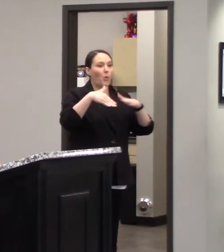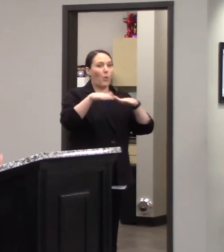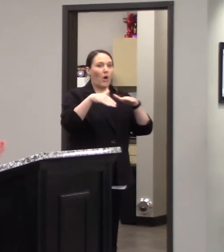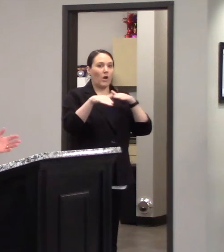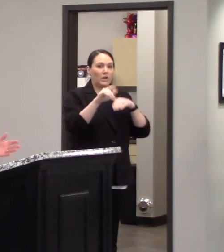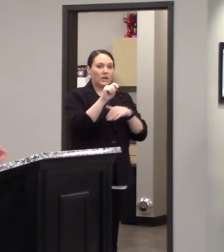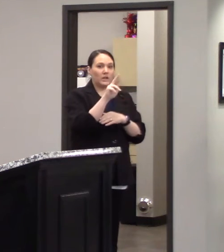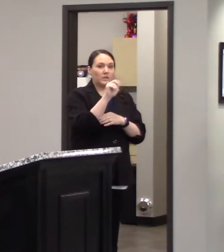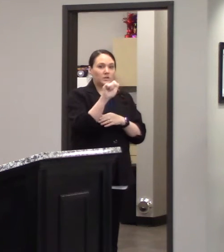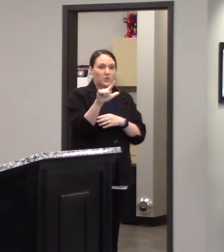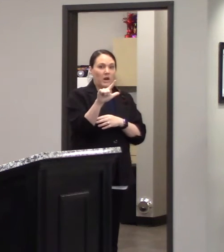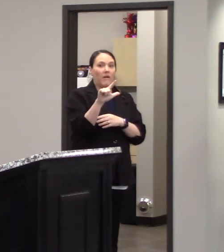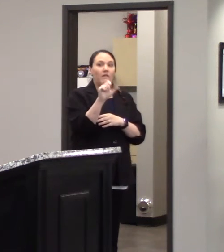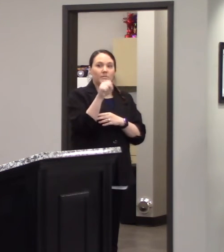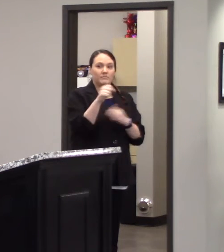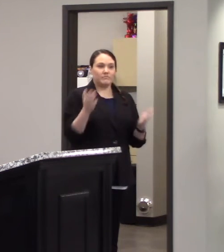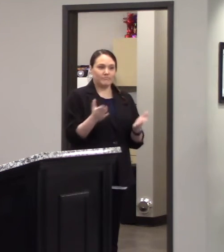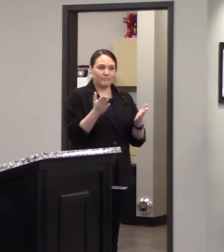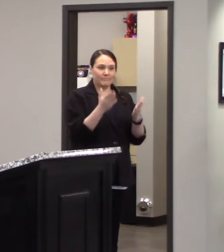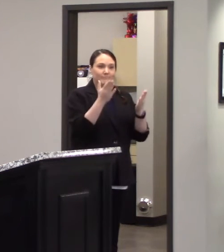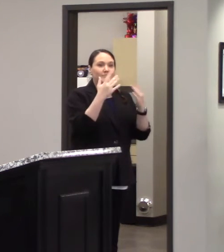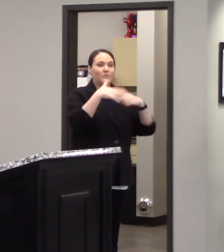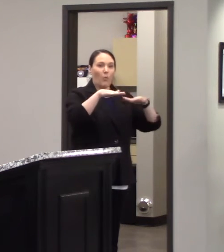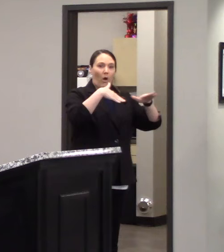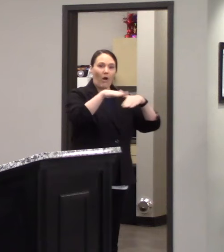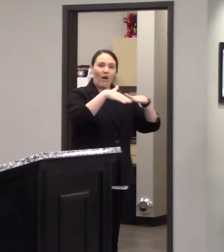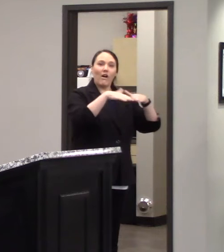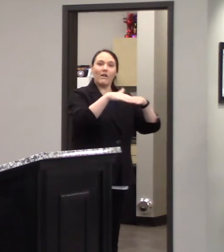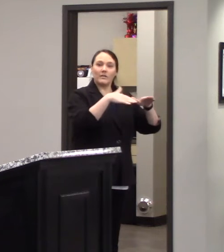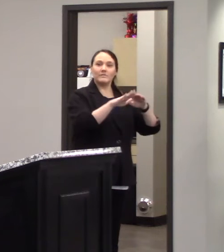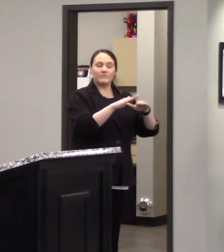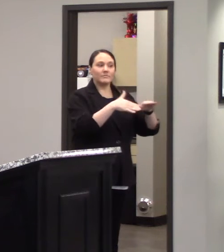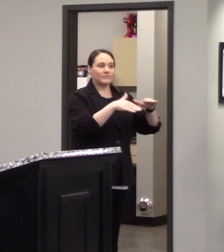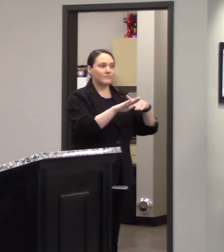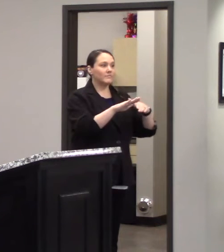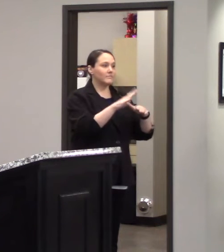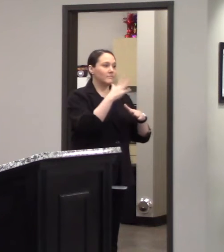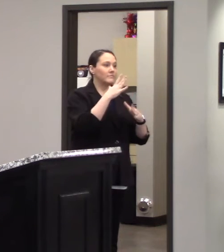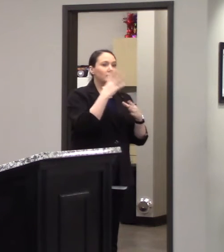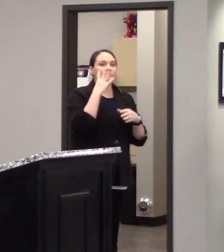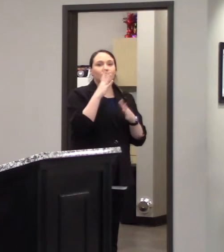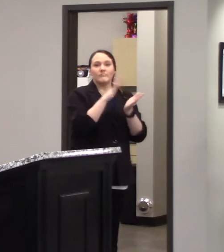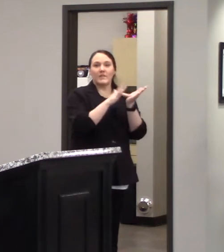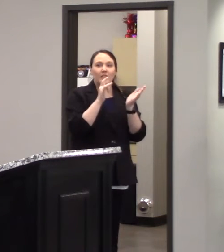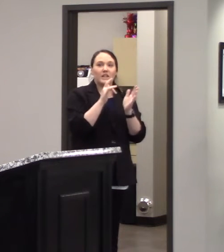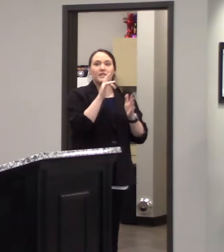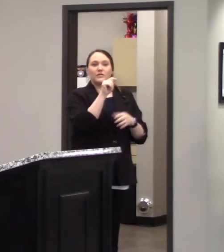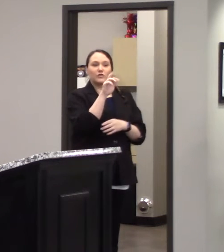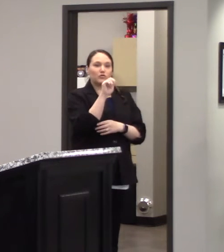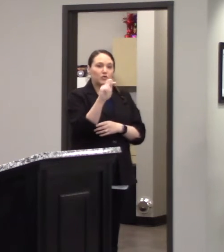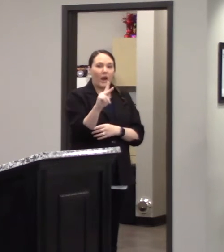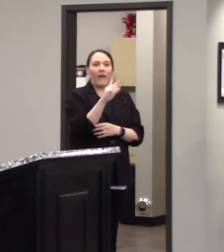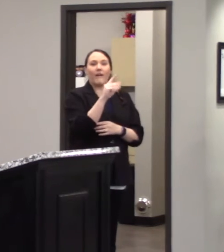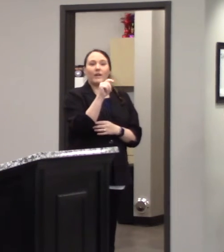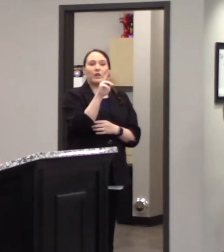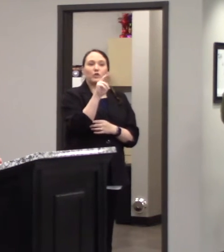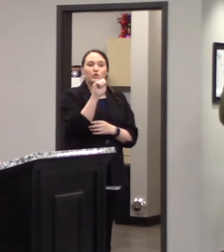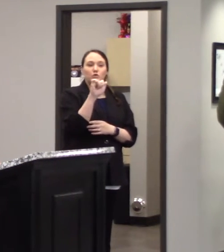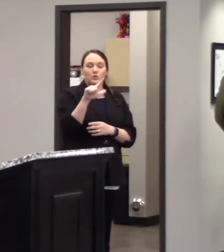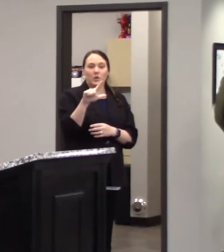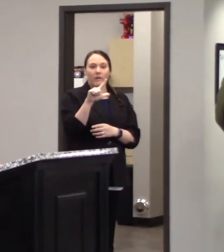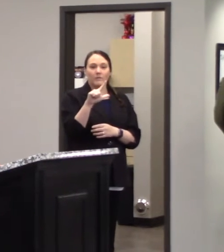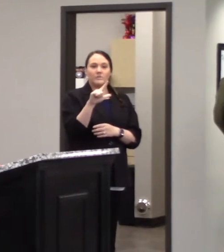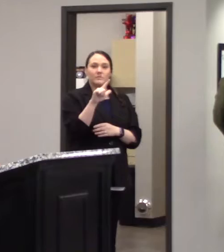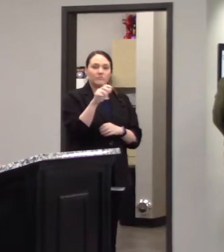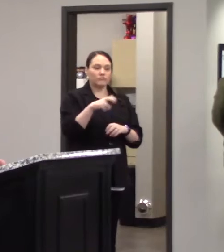the tracks and trails that we have all